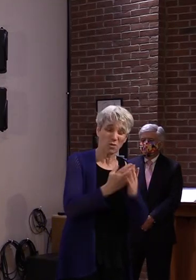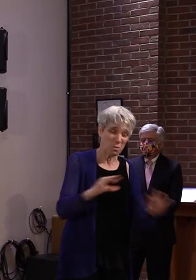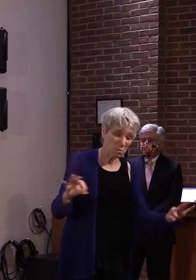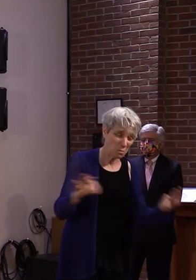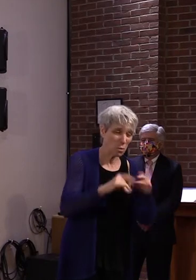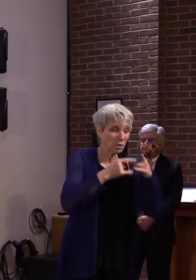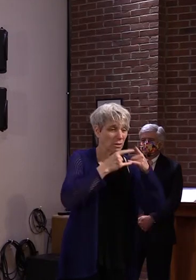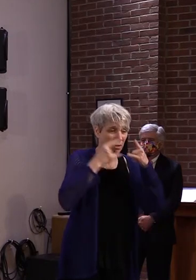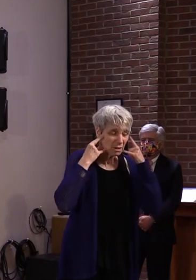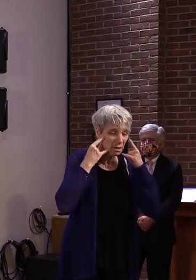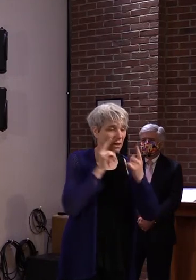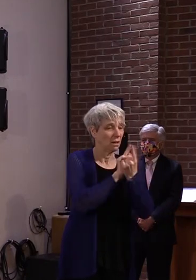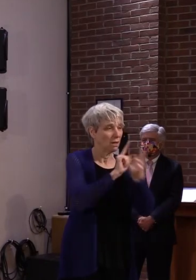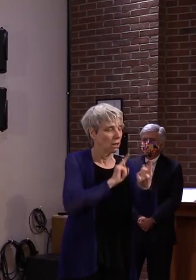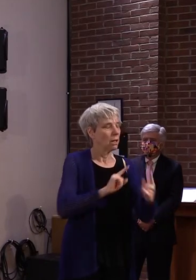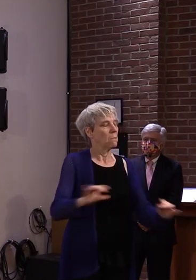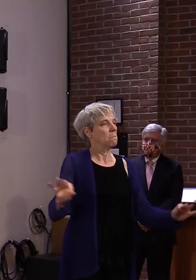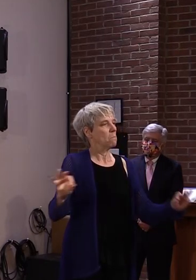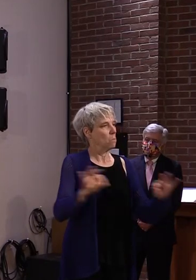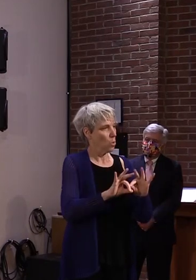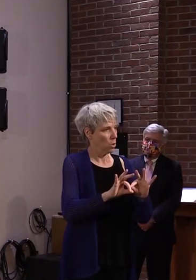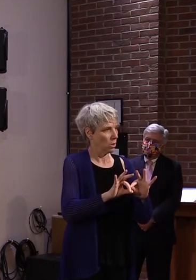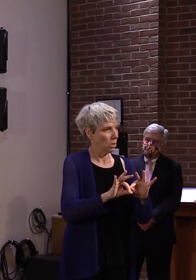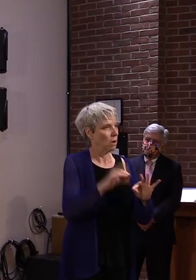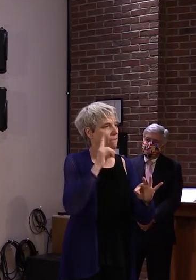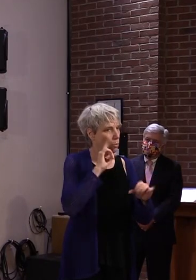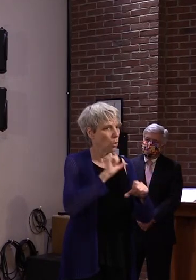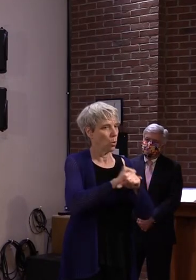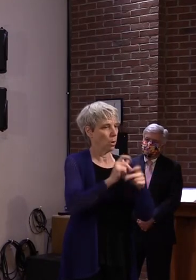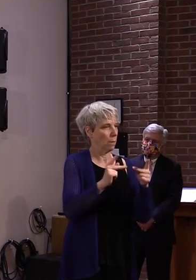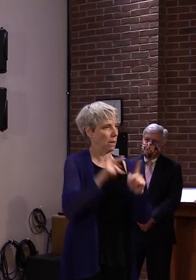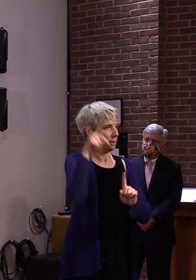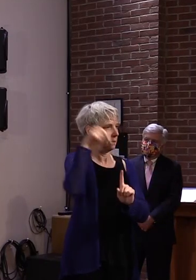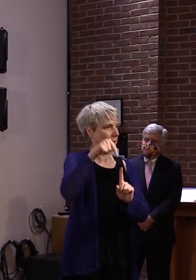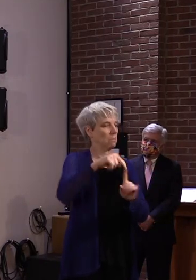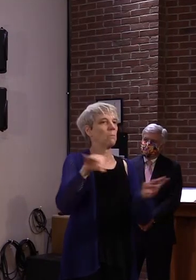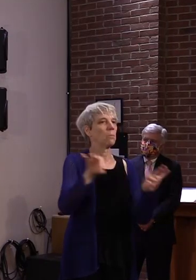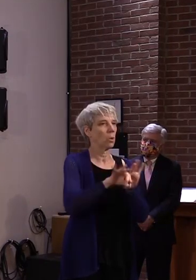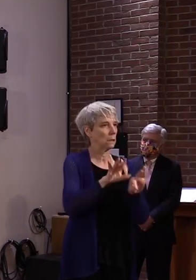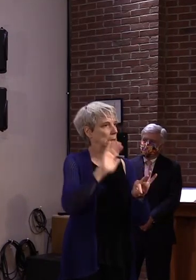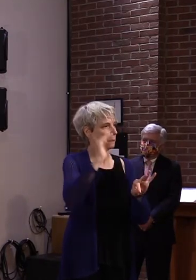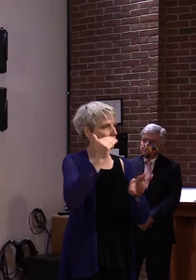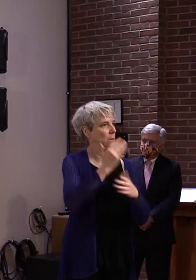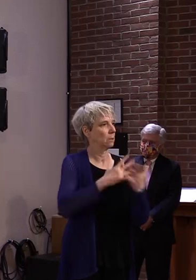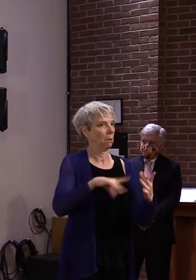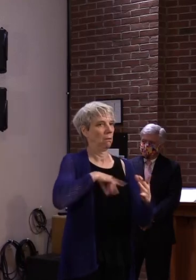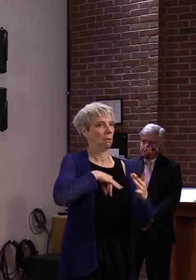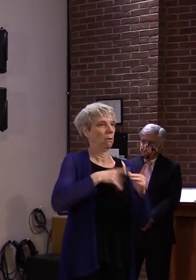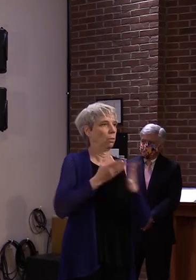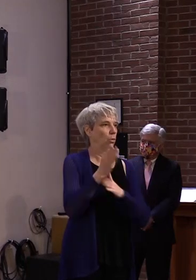especially from this study in the workplace. I'll turn it back to the governor now.